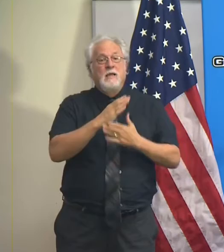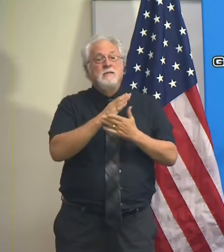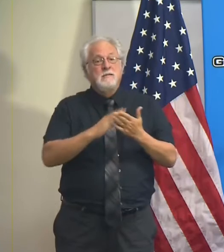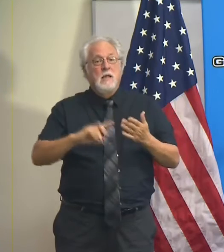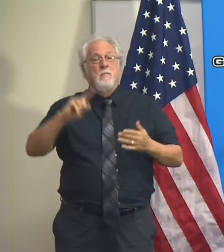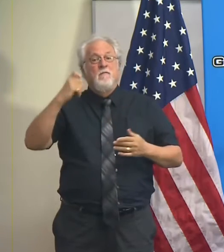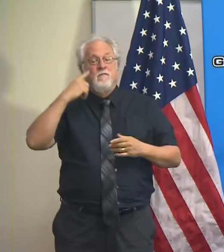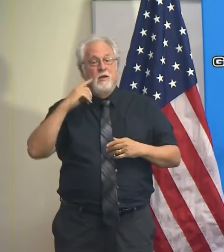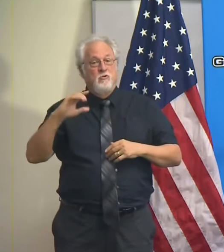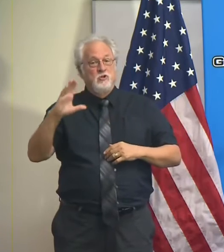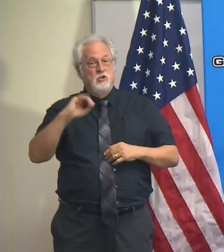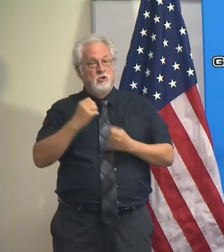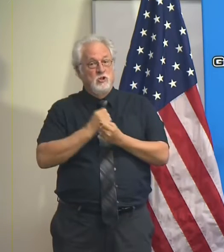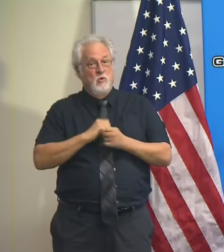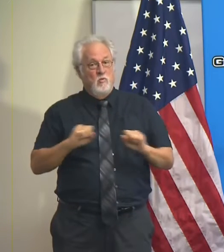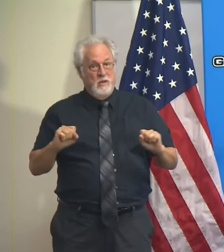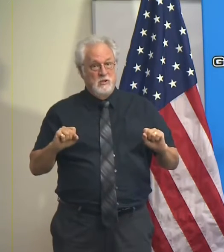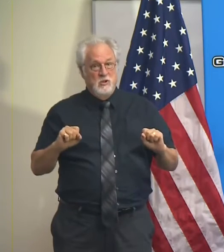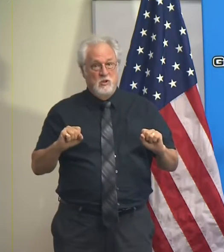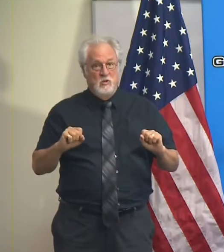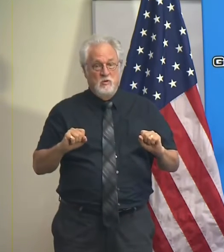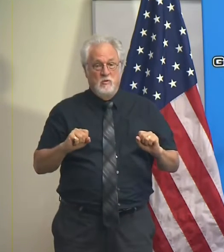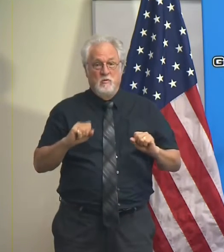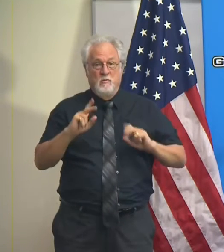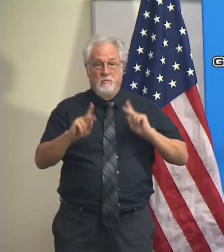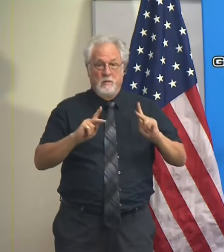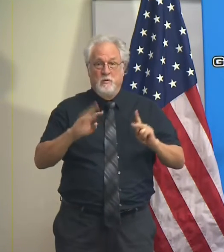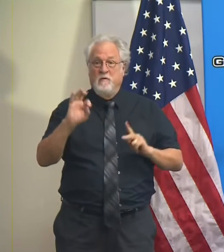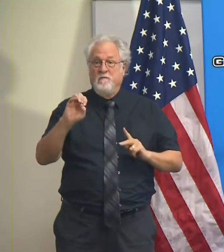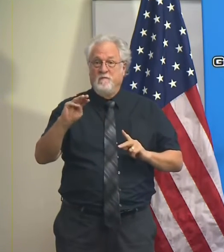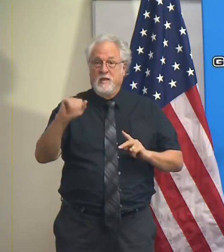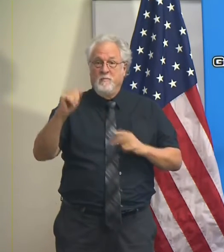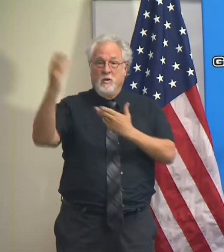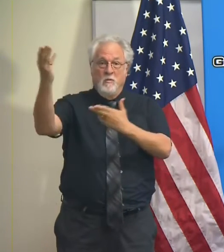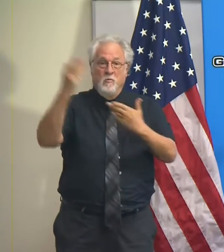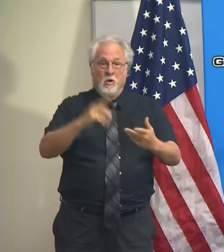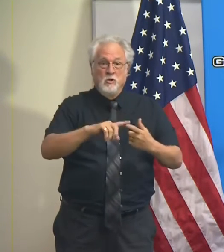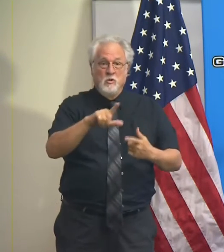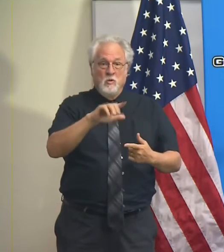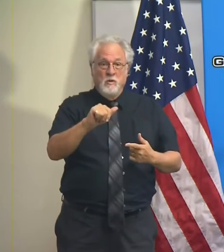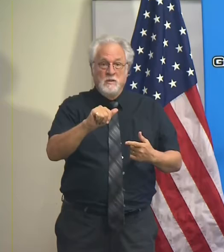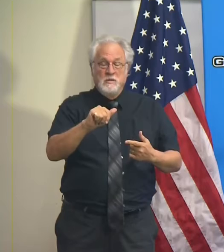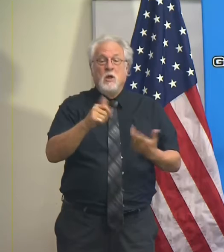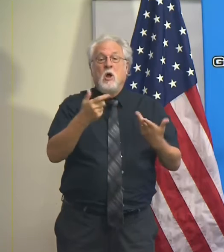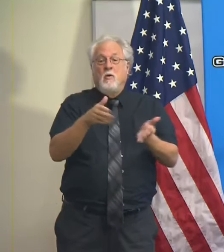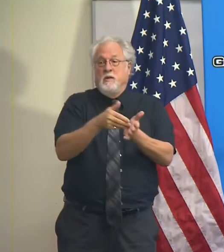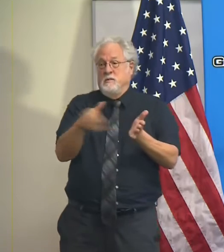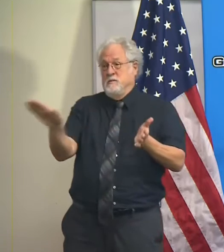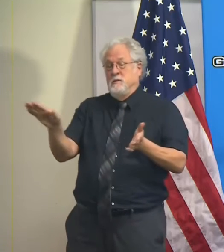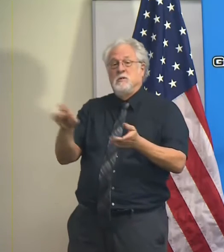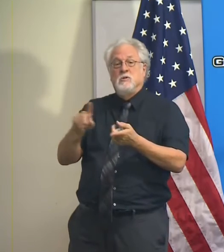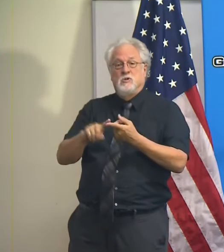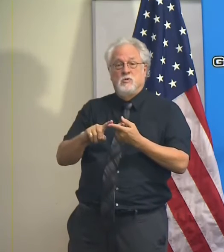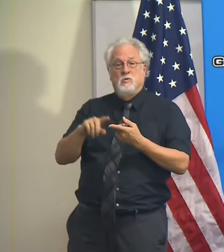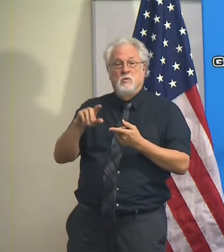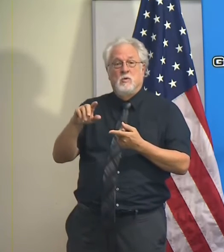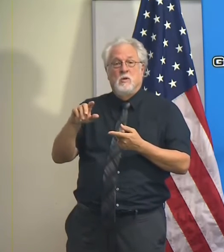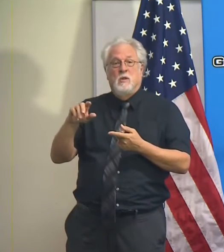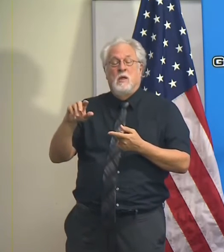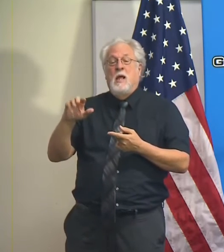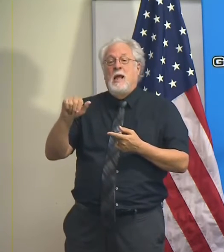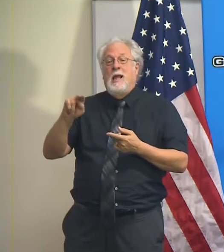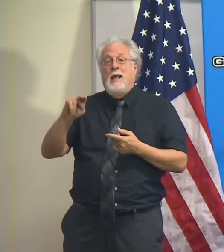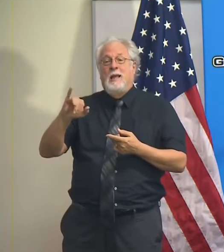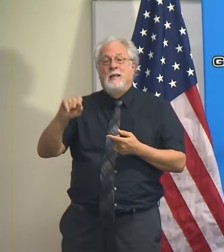the federal search and rescue assets that FEMA brought into Louisiana have already been directed to Anniston